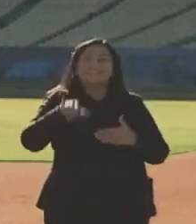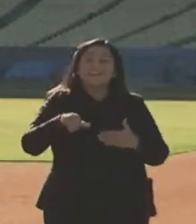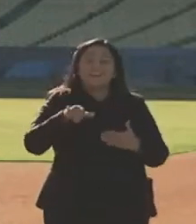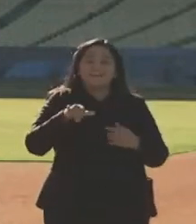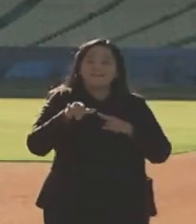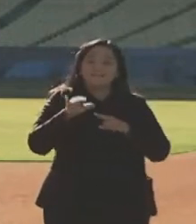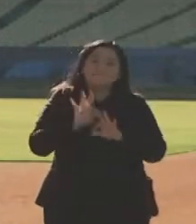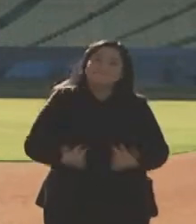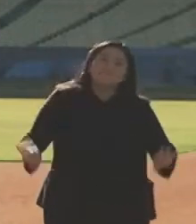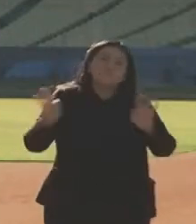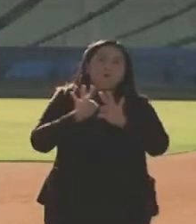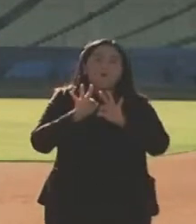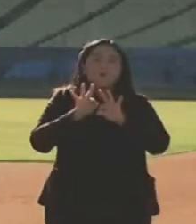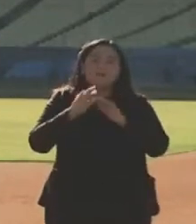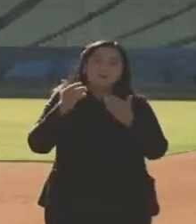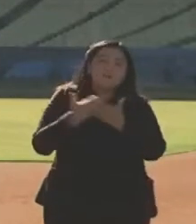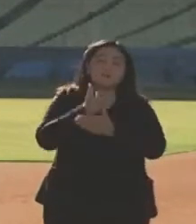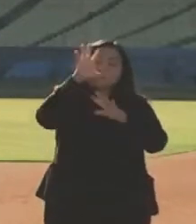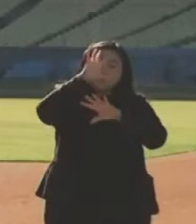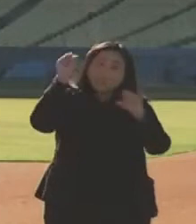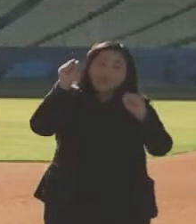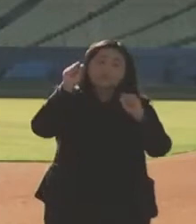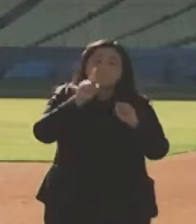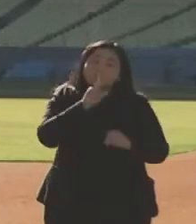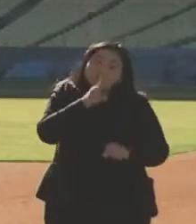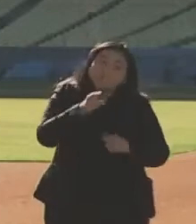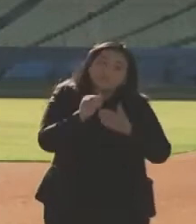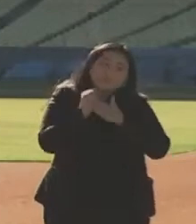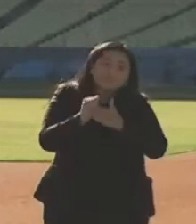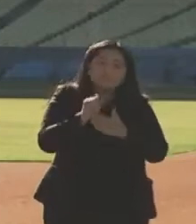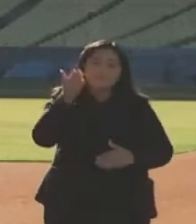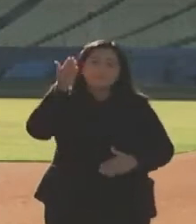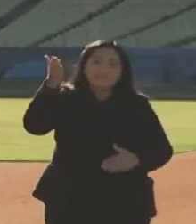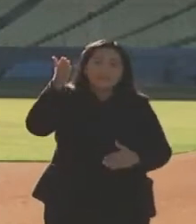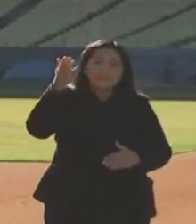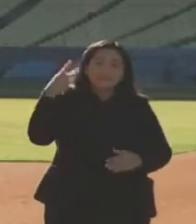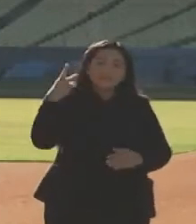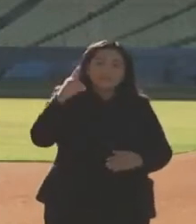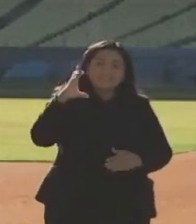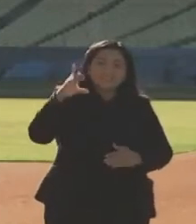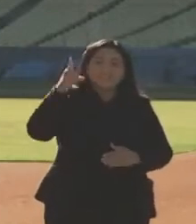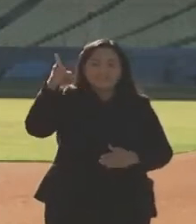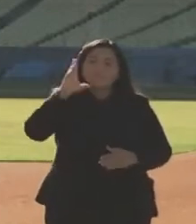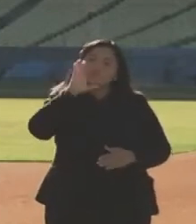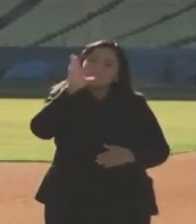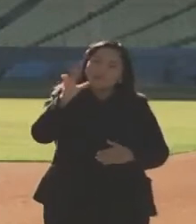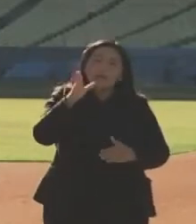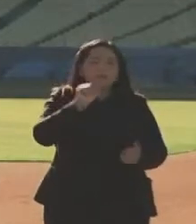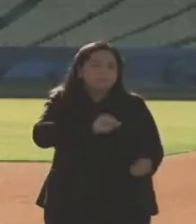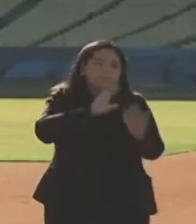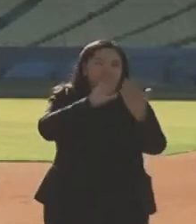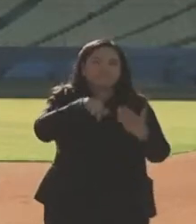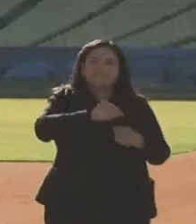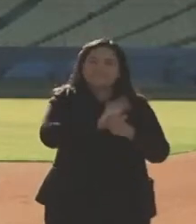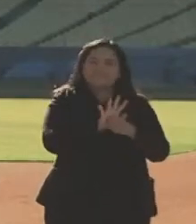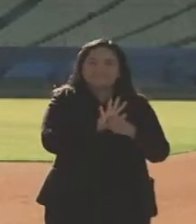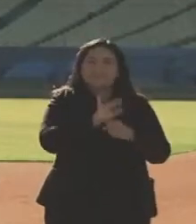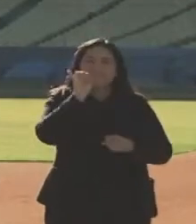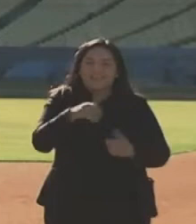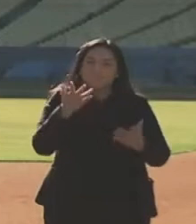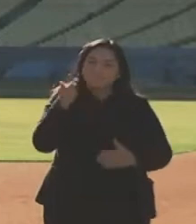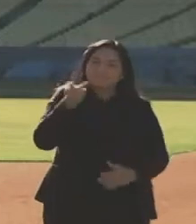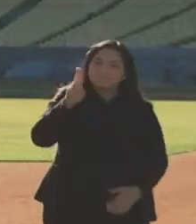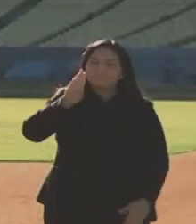that important that we have real leadership in the White House dealing with this pandemic. And that's what President Biden and Vice President